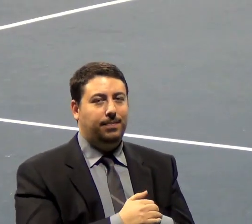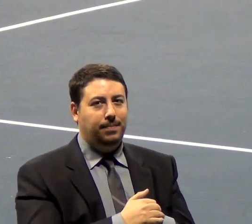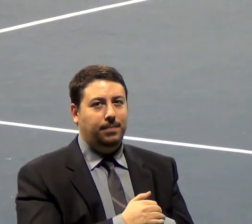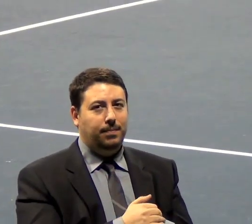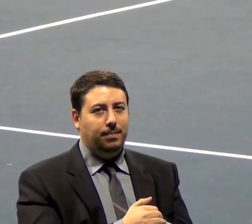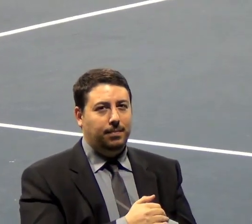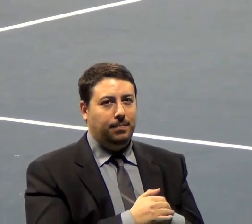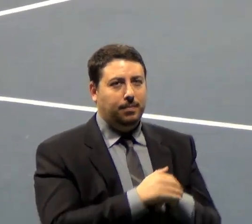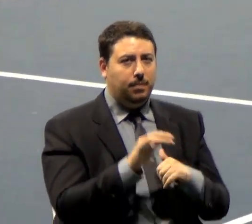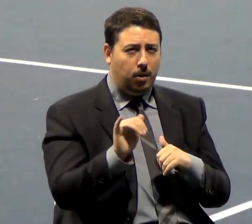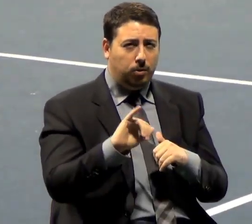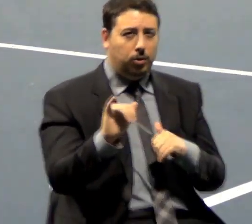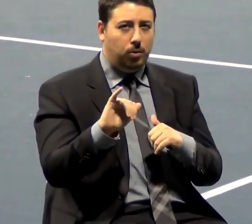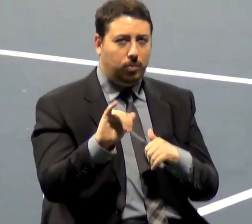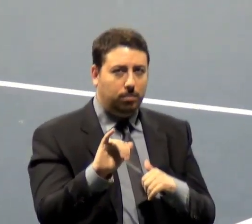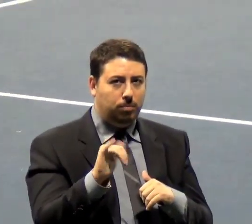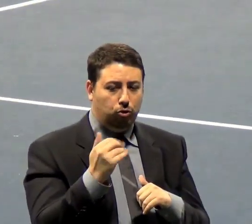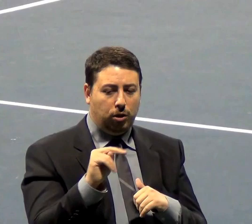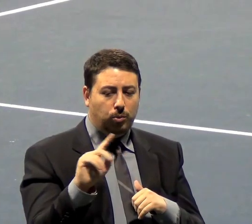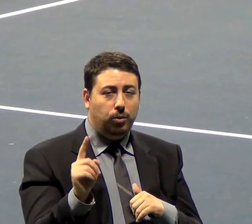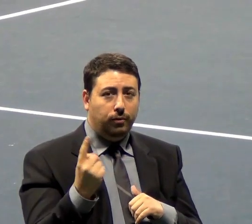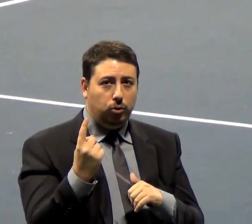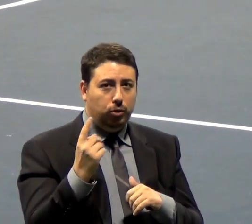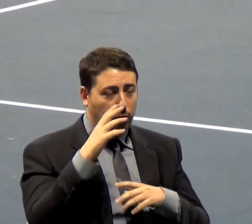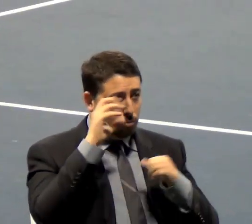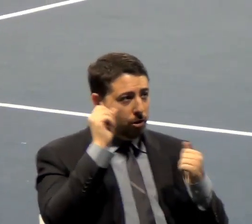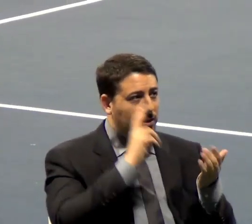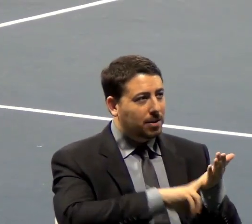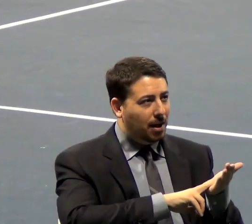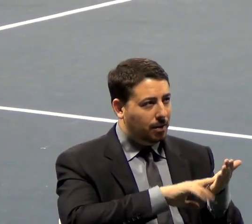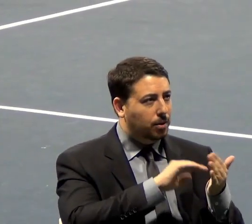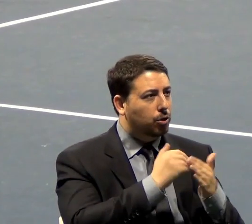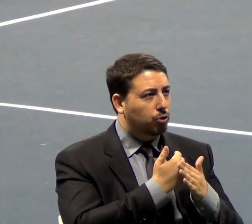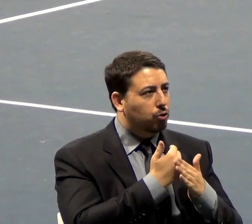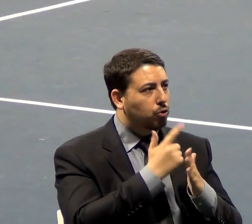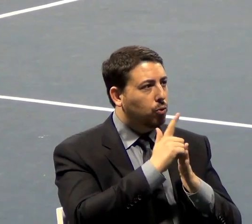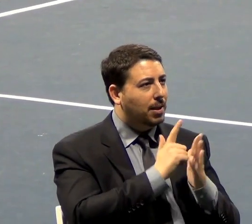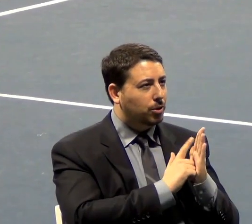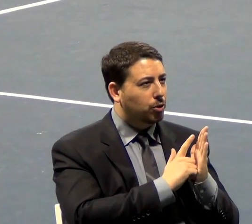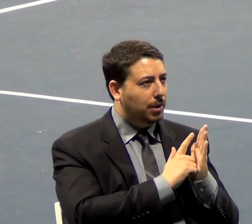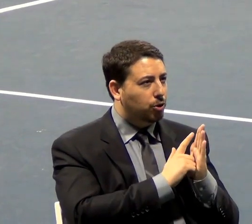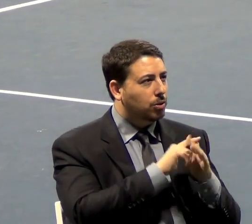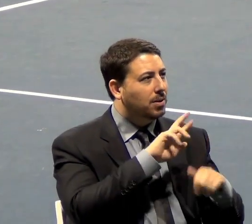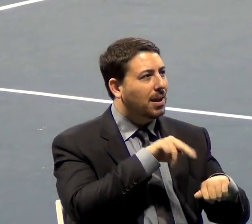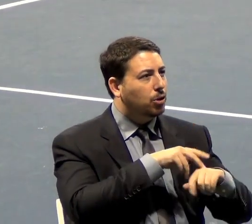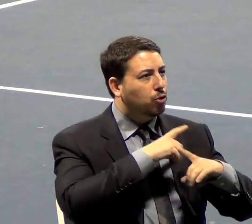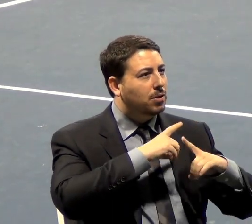But also, on January 1st, the President signed a new piece of legislation, the National Defense Authorization Act.